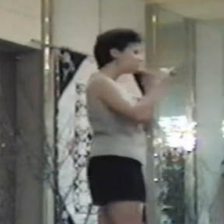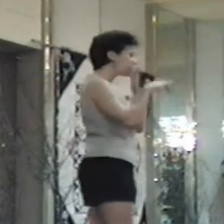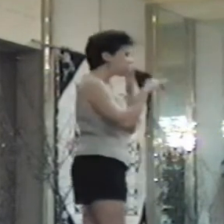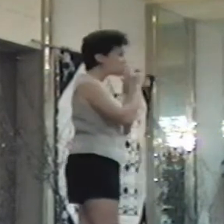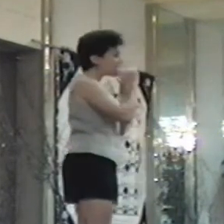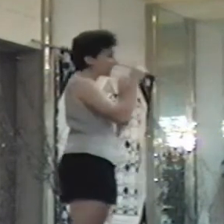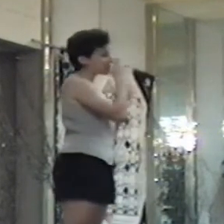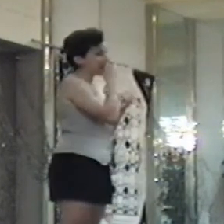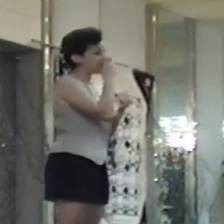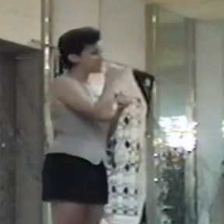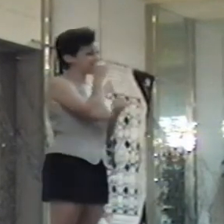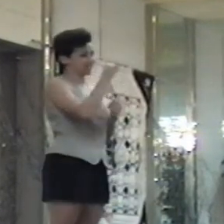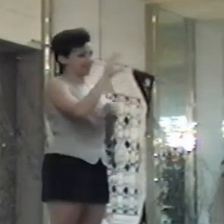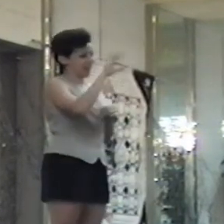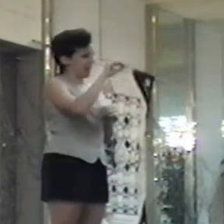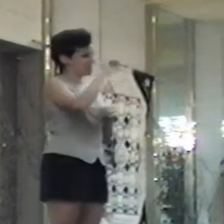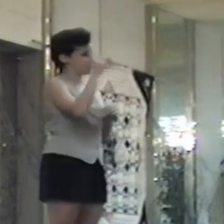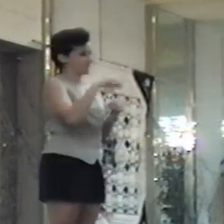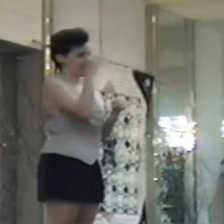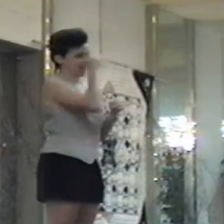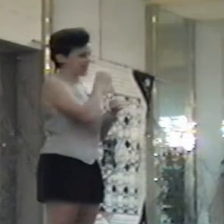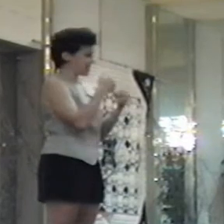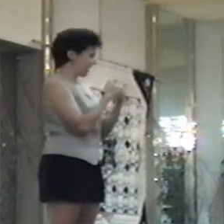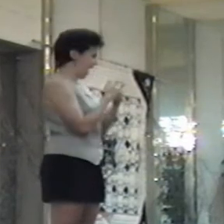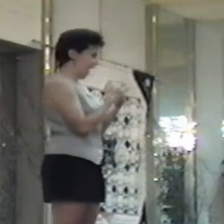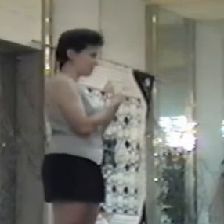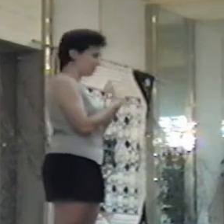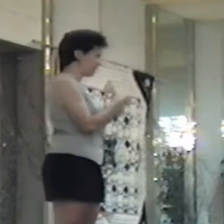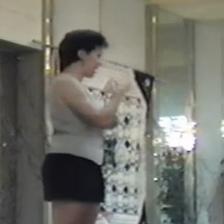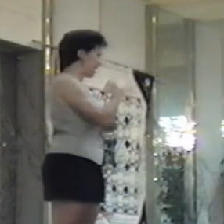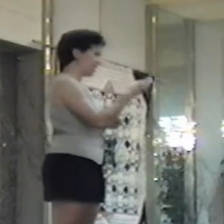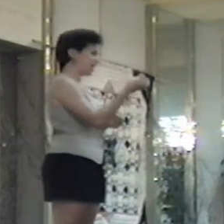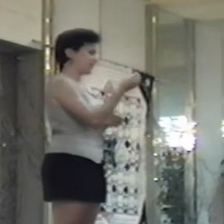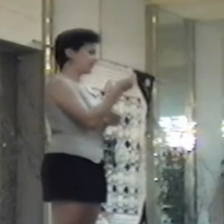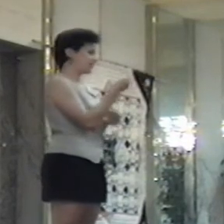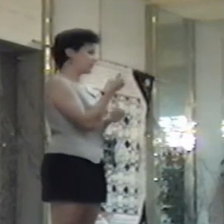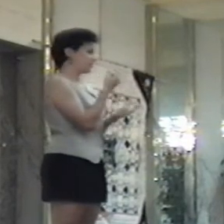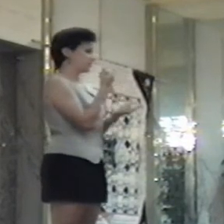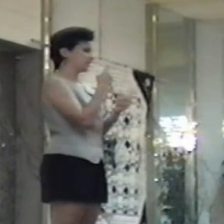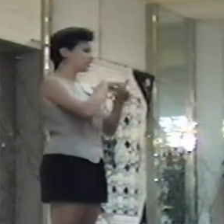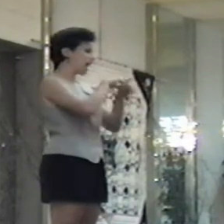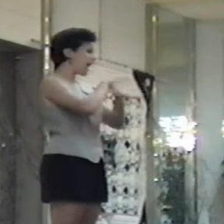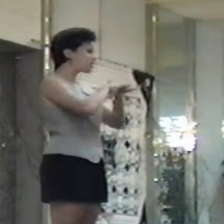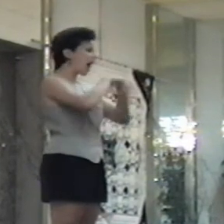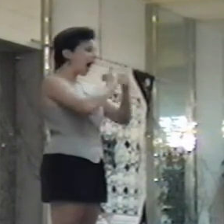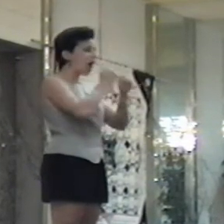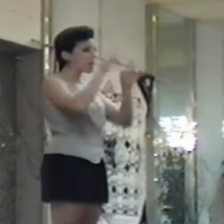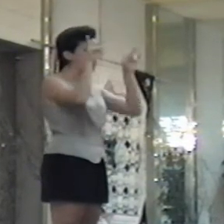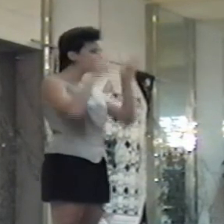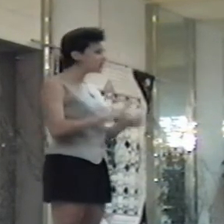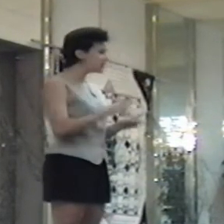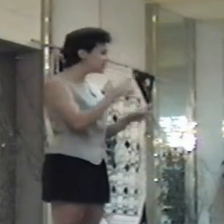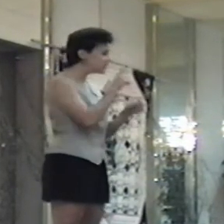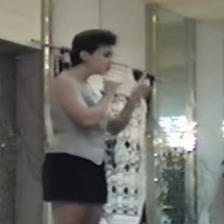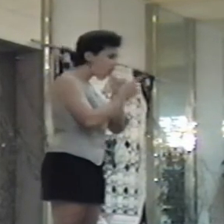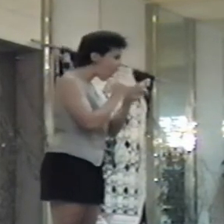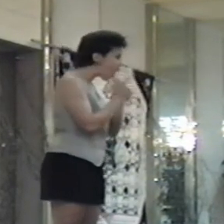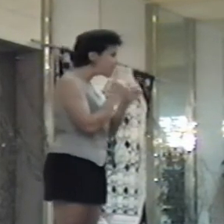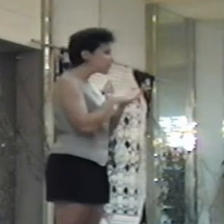on, really, my lip reading is just 90% guessing game. It depends on how that person